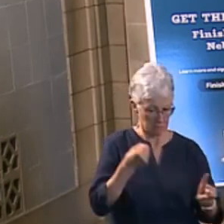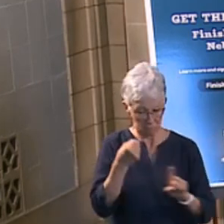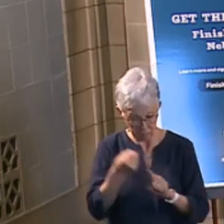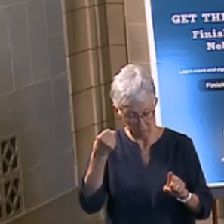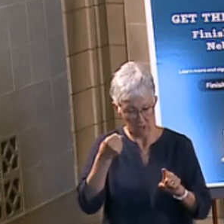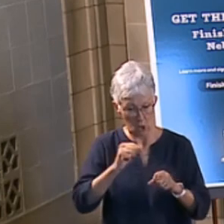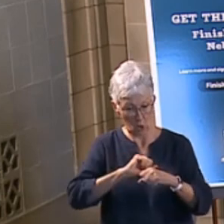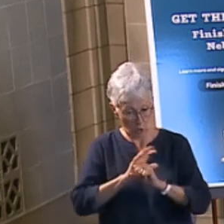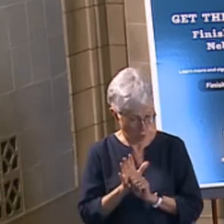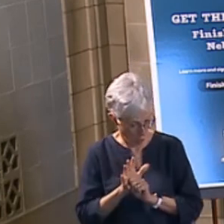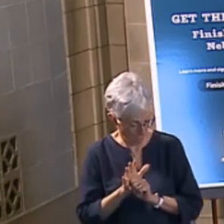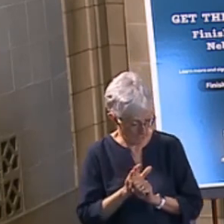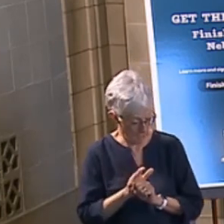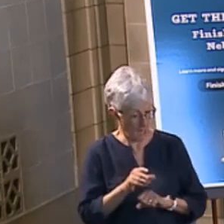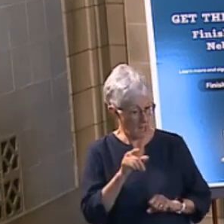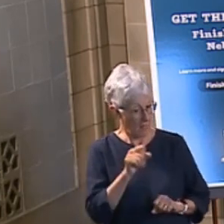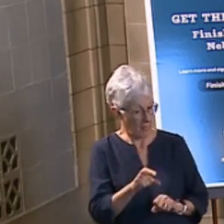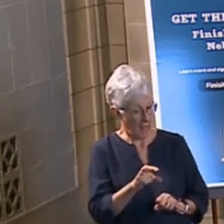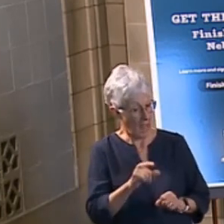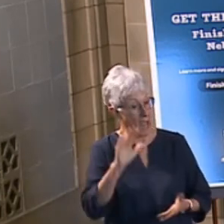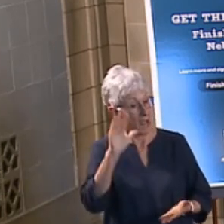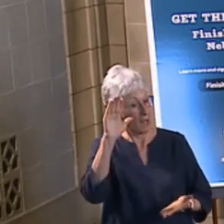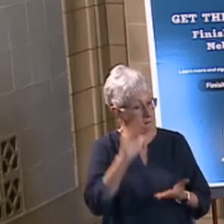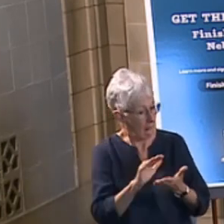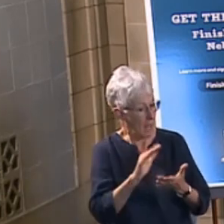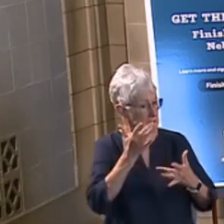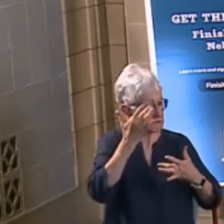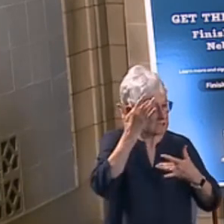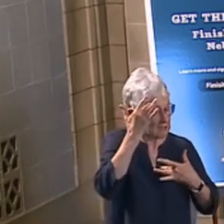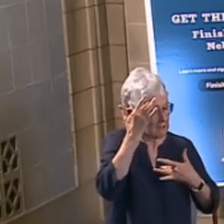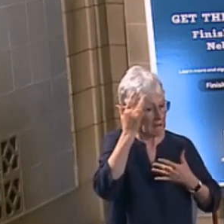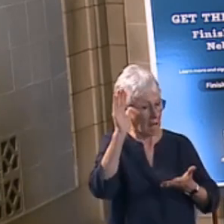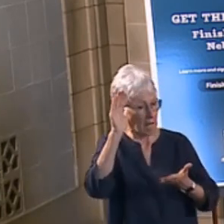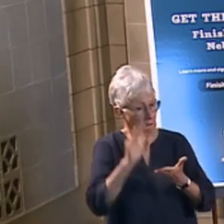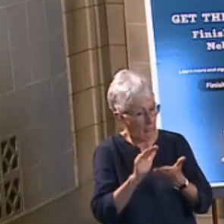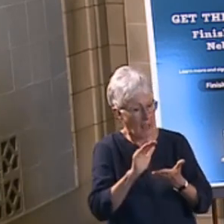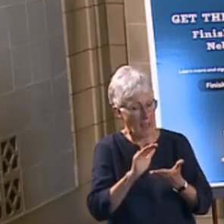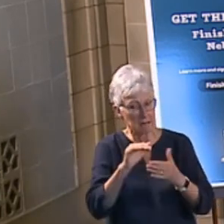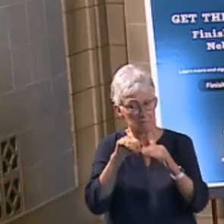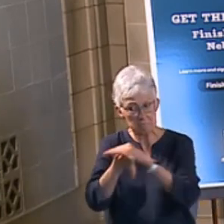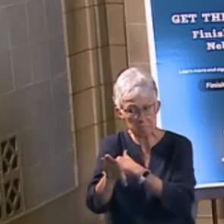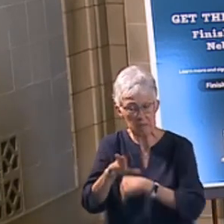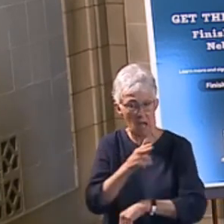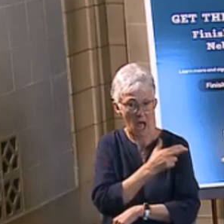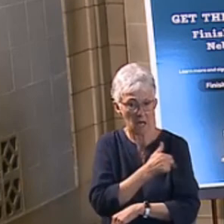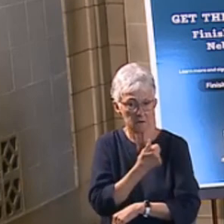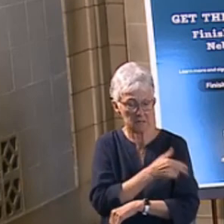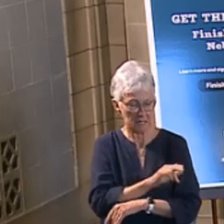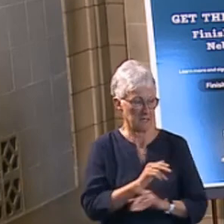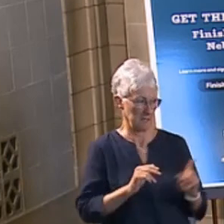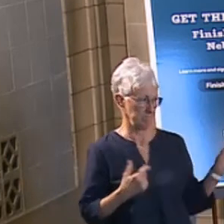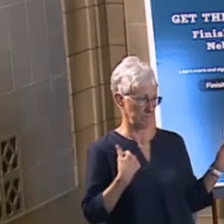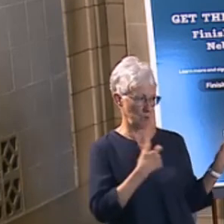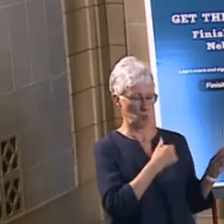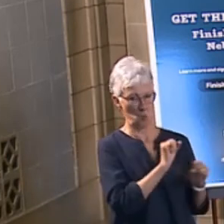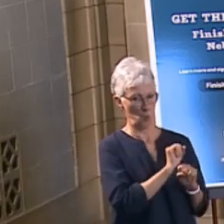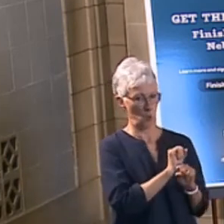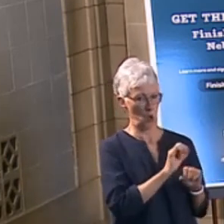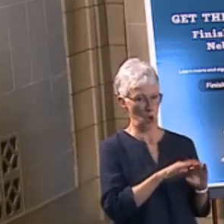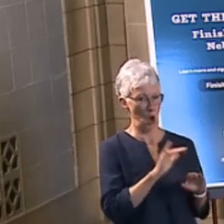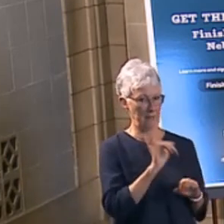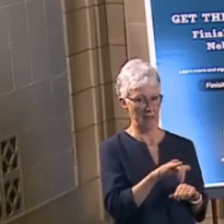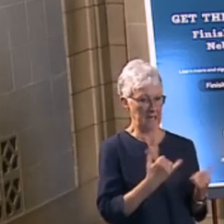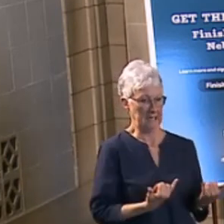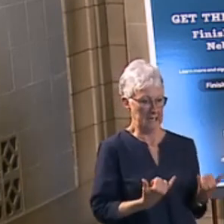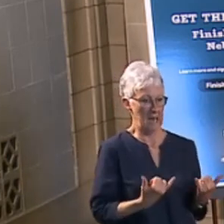the bottom line is, are these patients either going to the hospital or dying? And we're working on that information right now. But to our knowledge, we do not